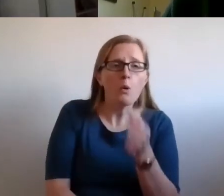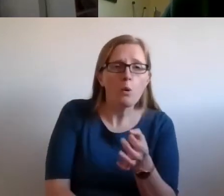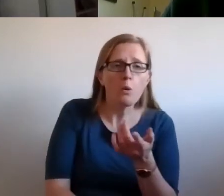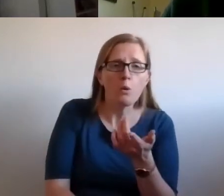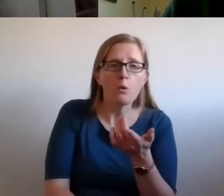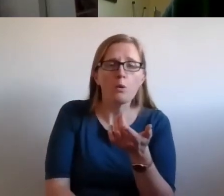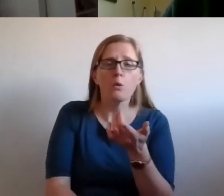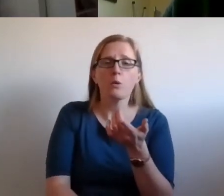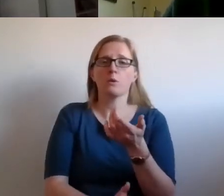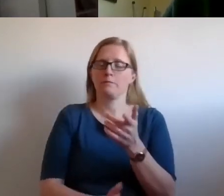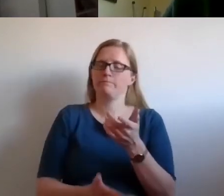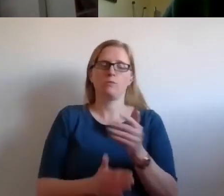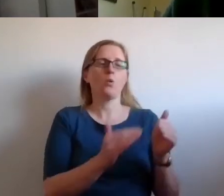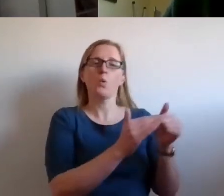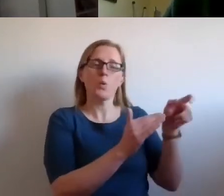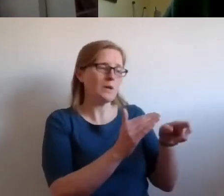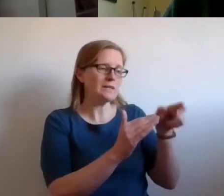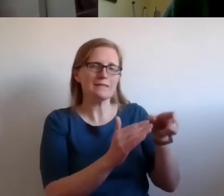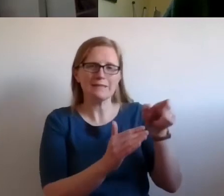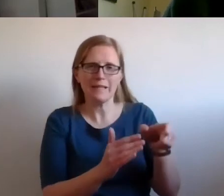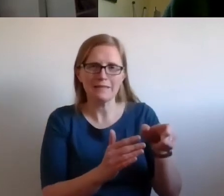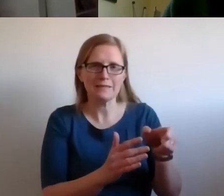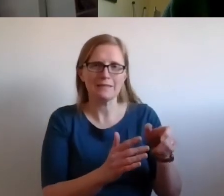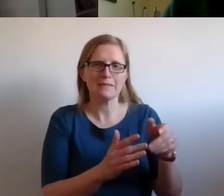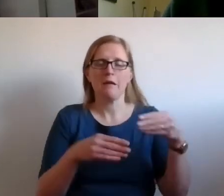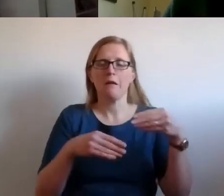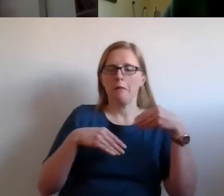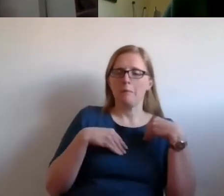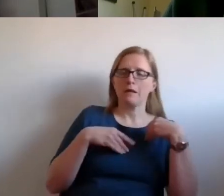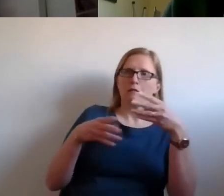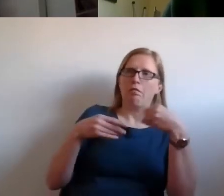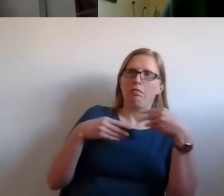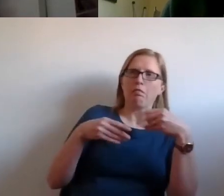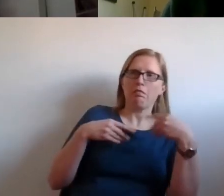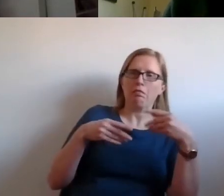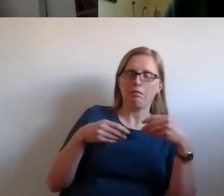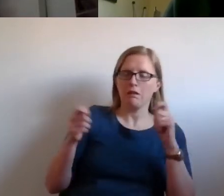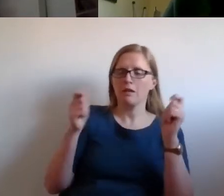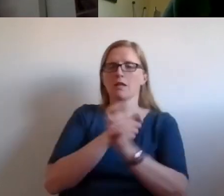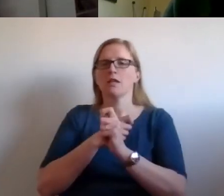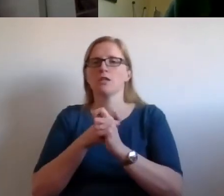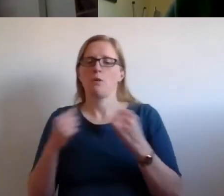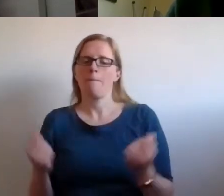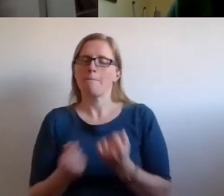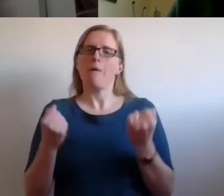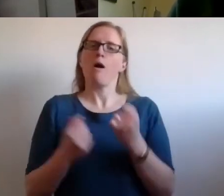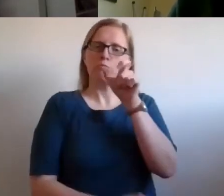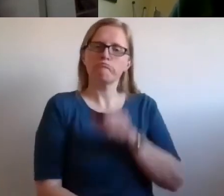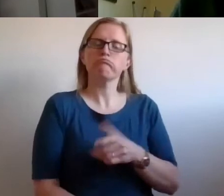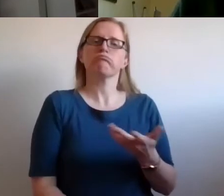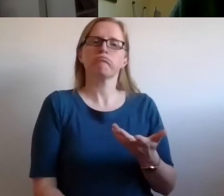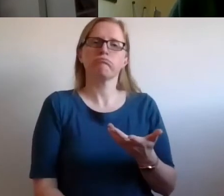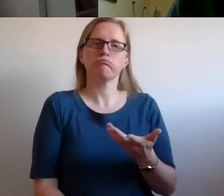from passive recipients to empowered citizens saying that resonates strongly with an asset based community development